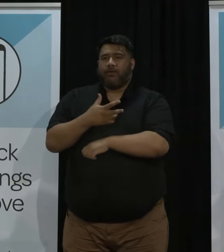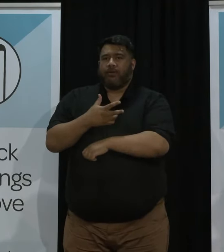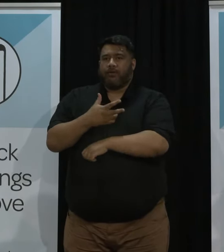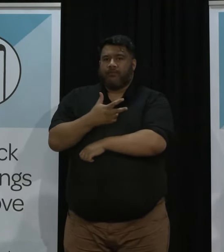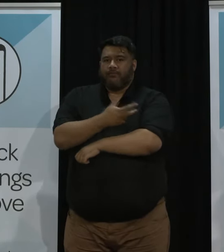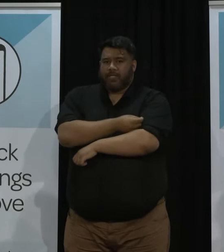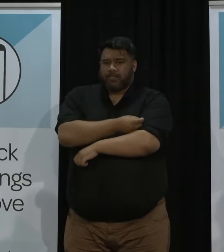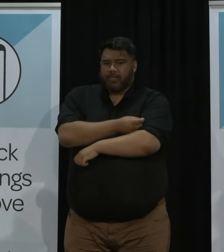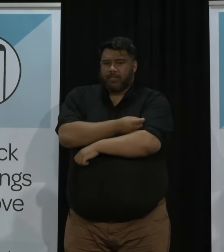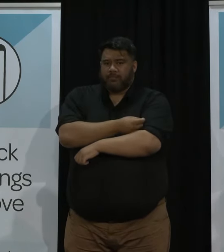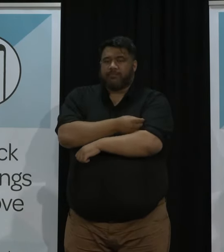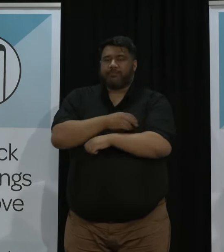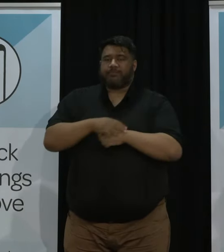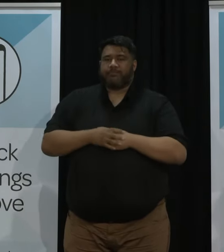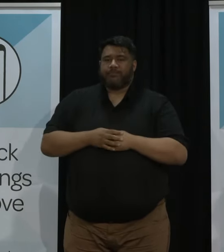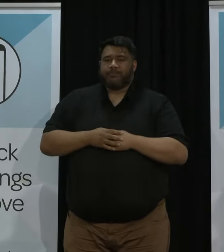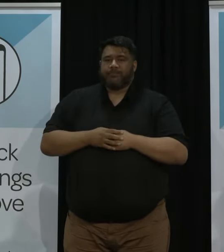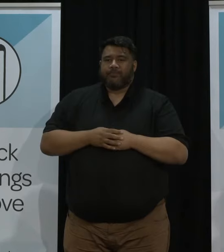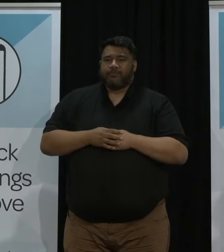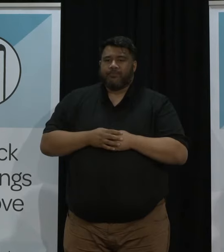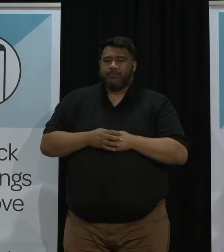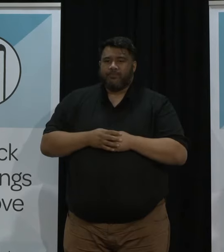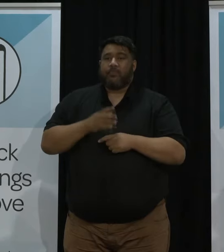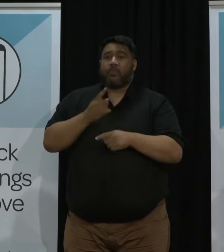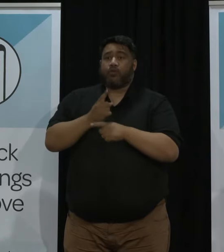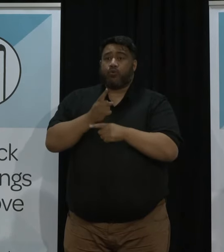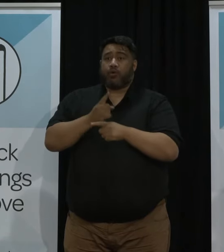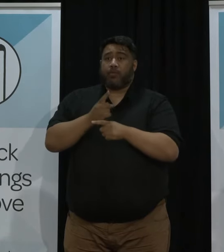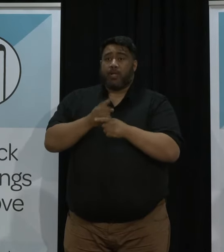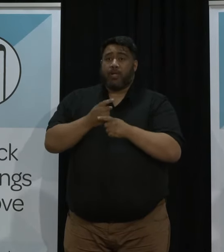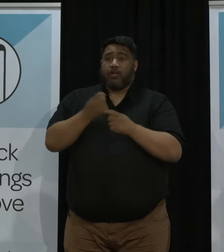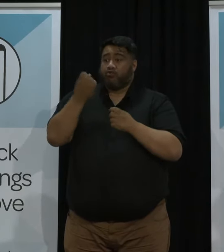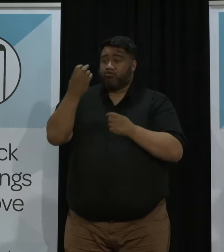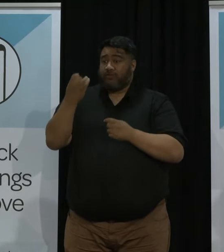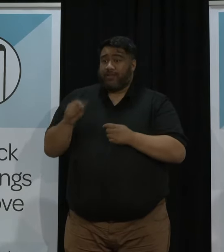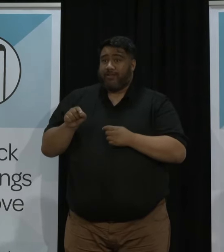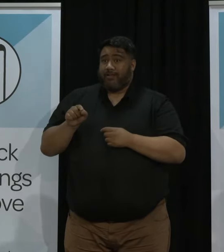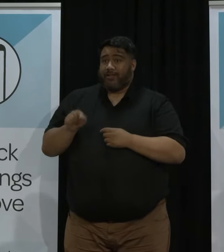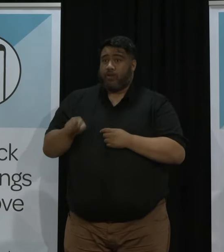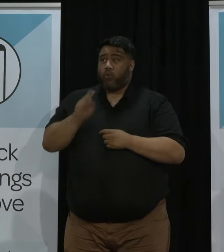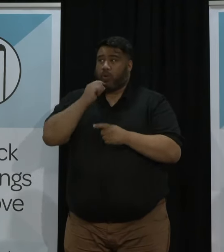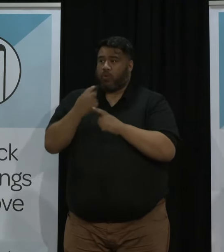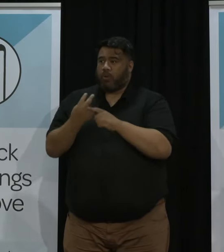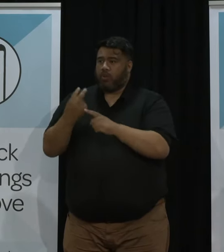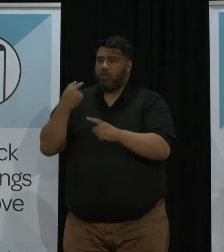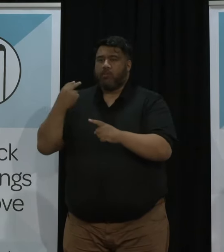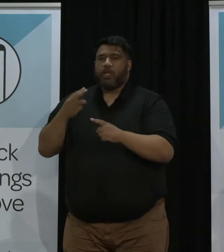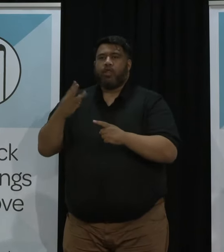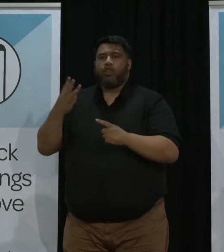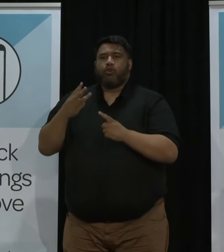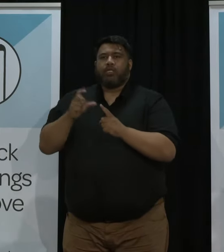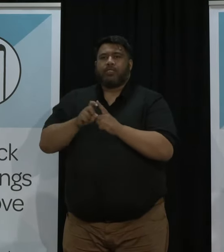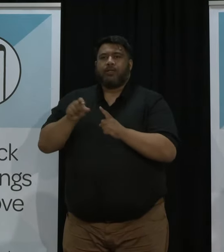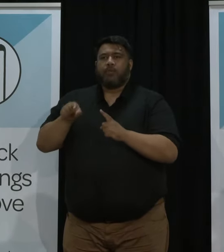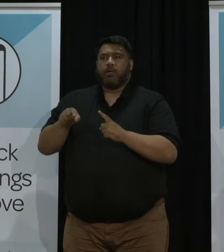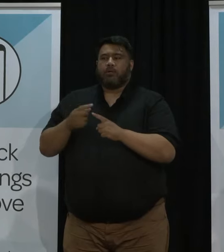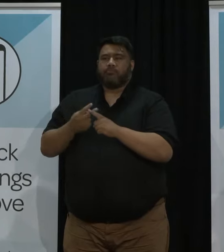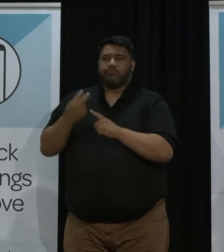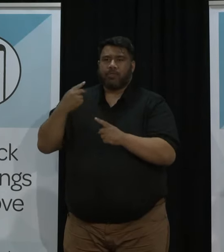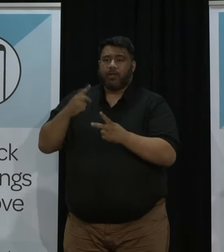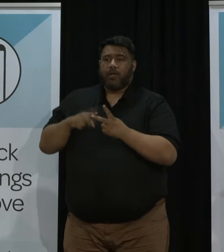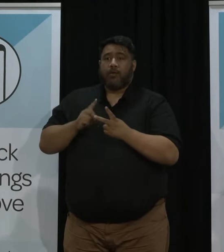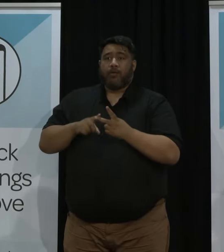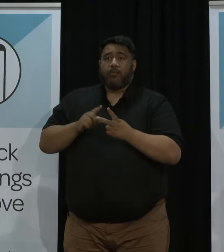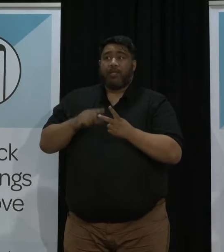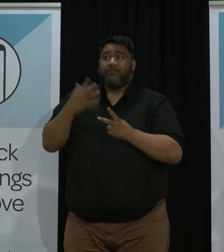As we move forward and look to review the traffic lights on Monday the 13th of December and the Auckland boundary eases on Wednesday the 15